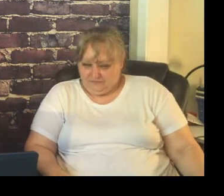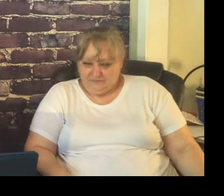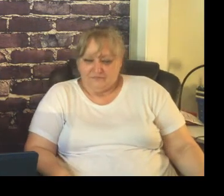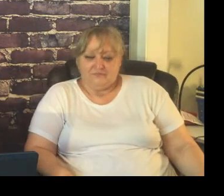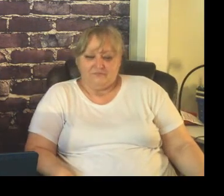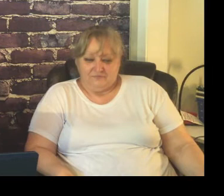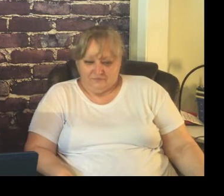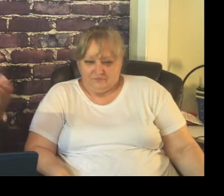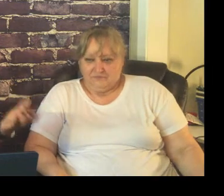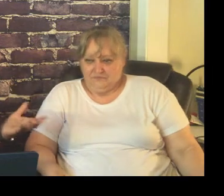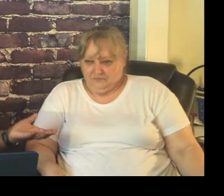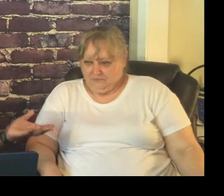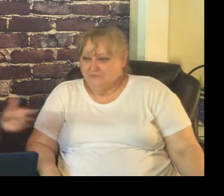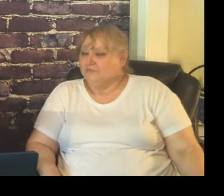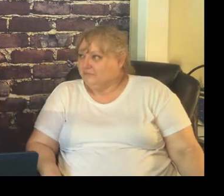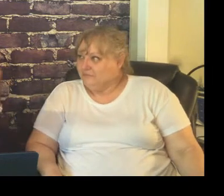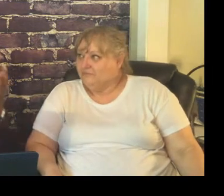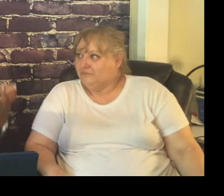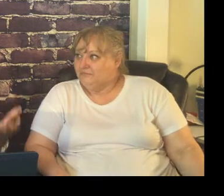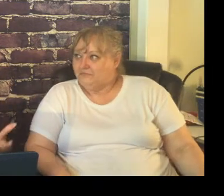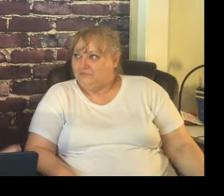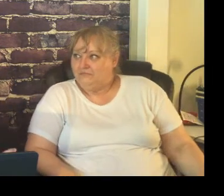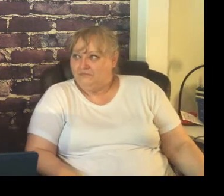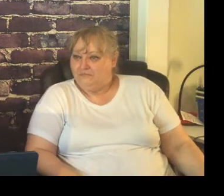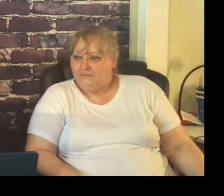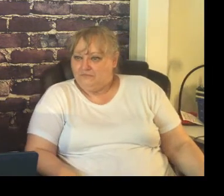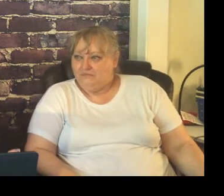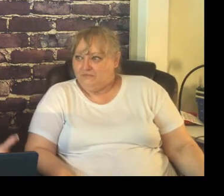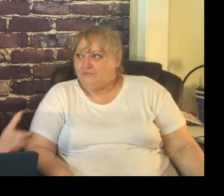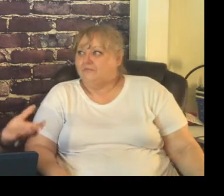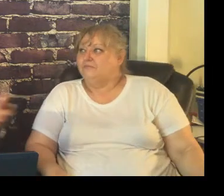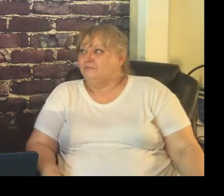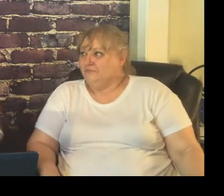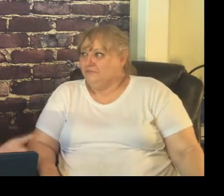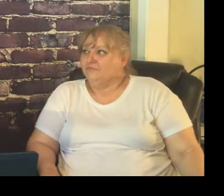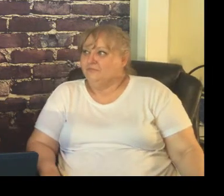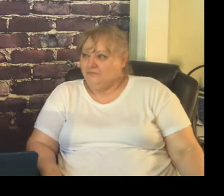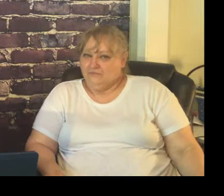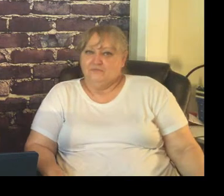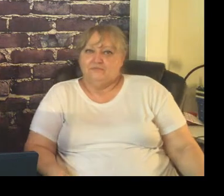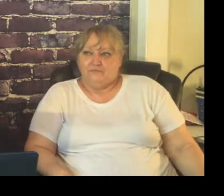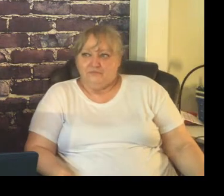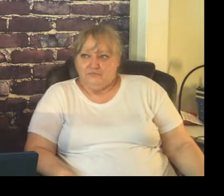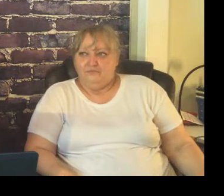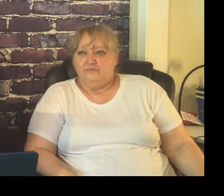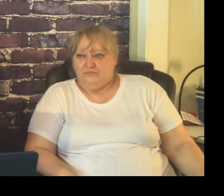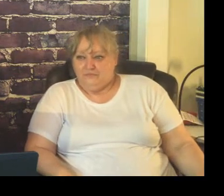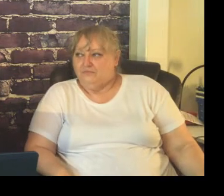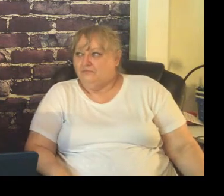so at any given moment I could pull out any kind of random information you know about them and it helped me to memorize